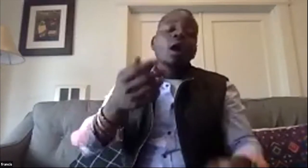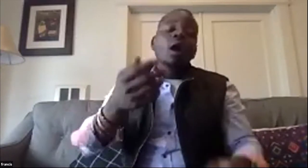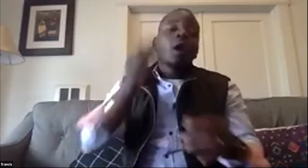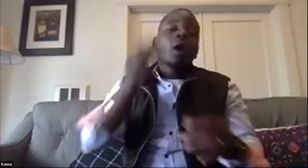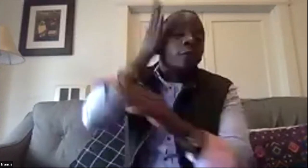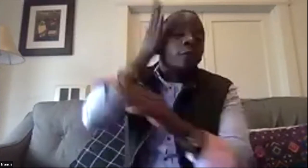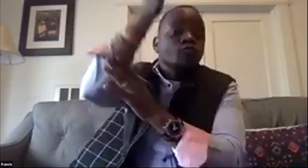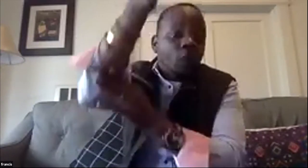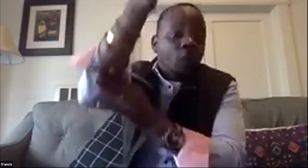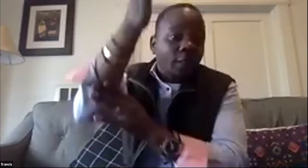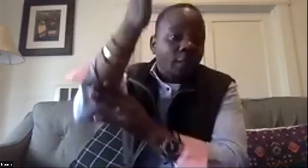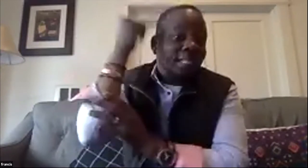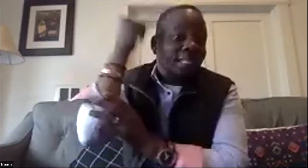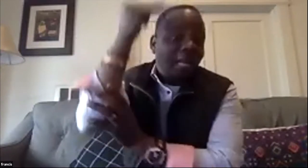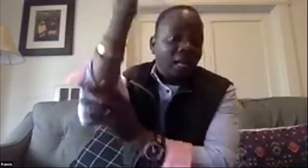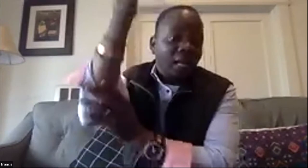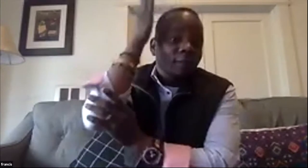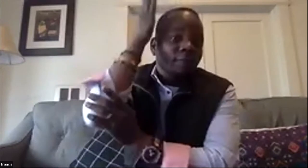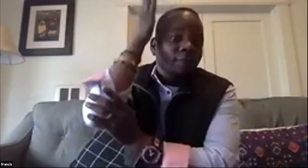house will be near in the future